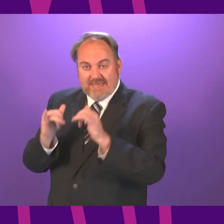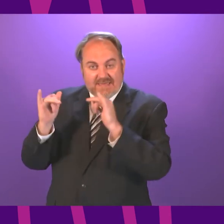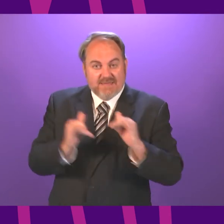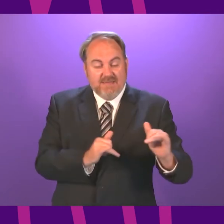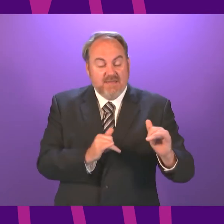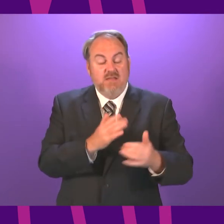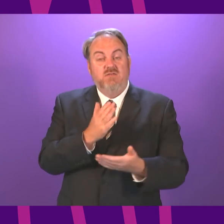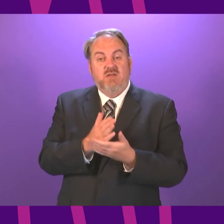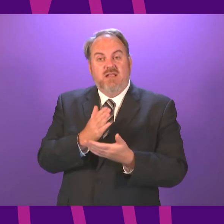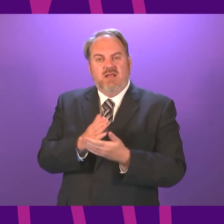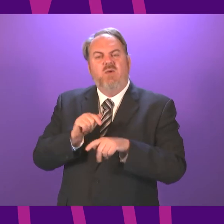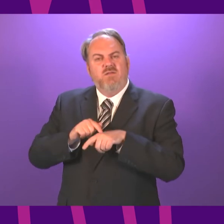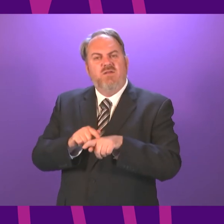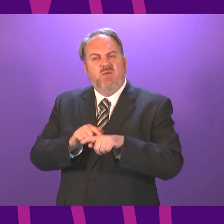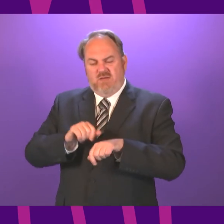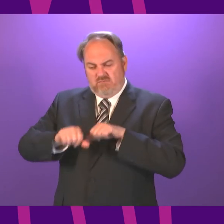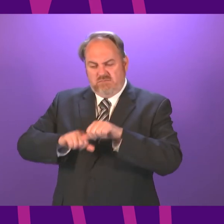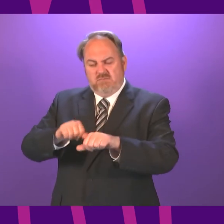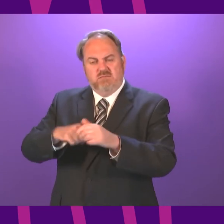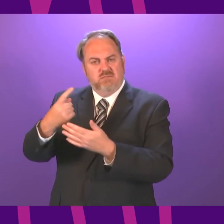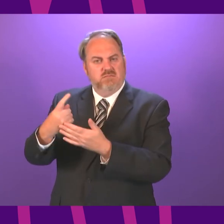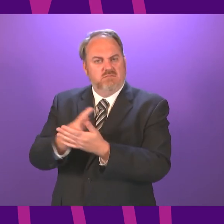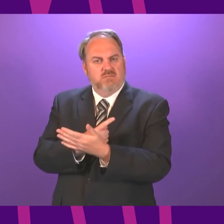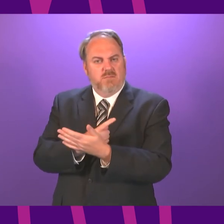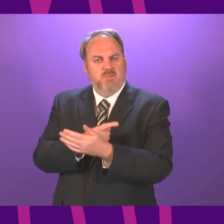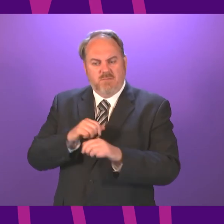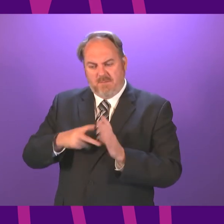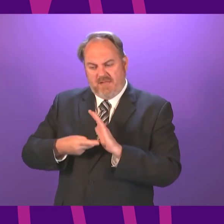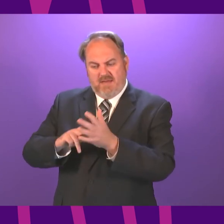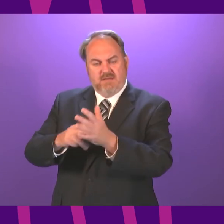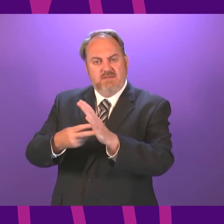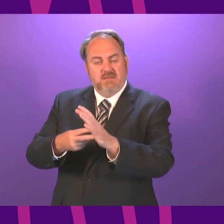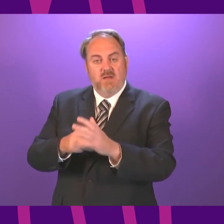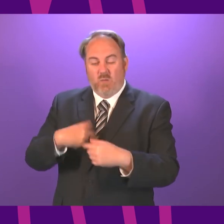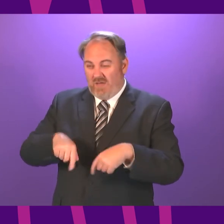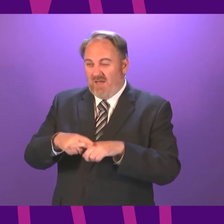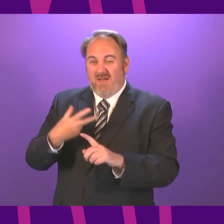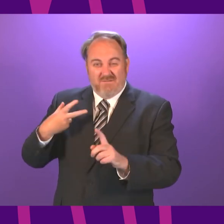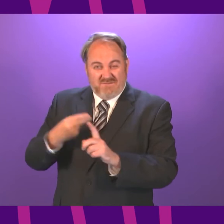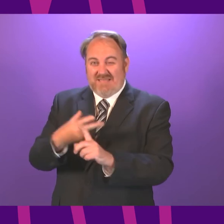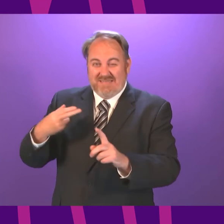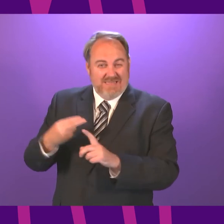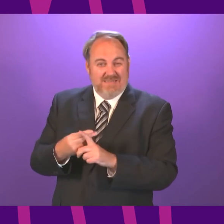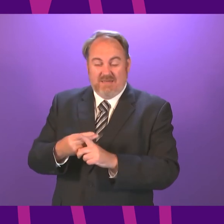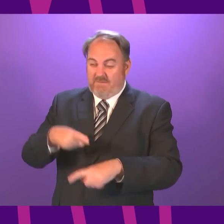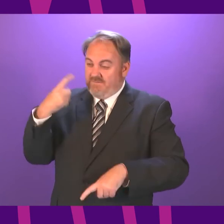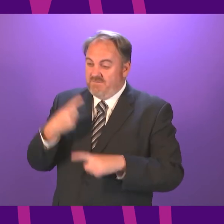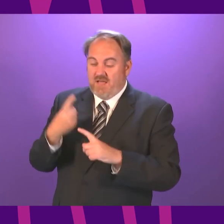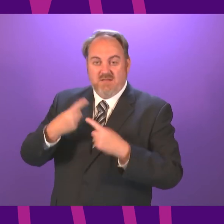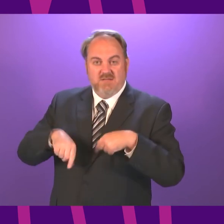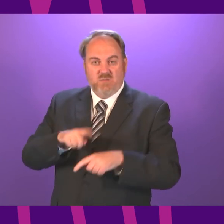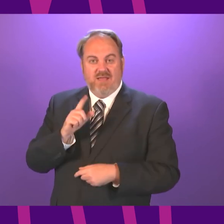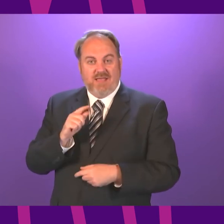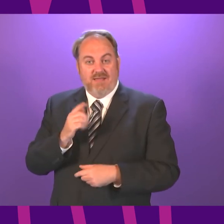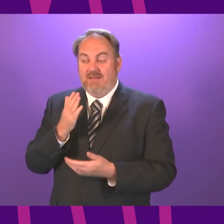following the protocols that are in place. We are vaccinating as fast as supplies allow. Yes, if